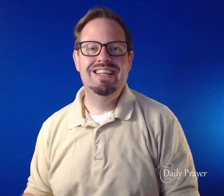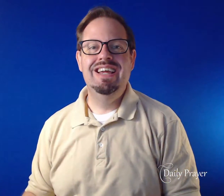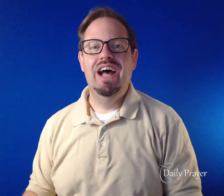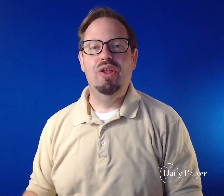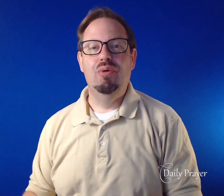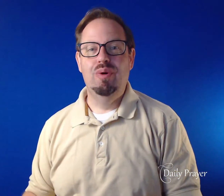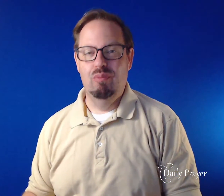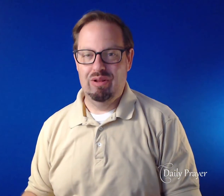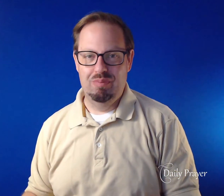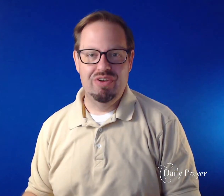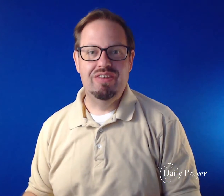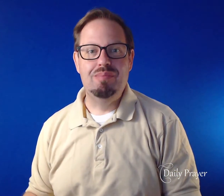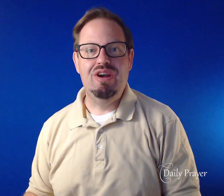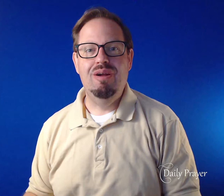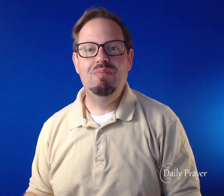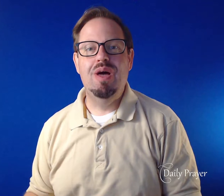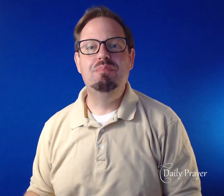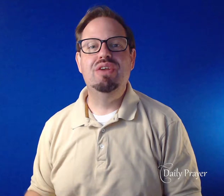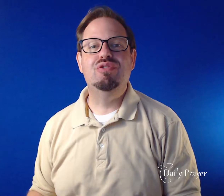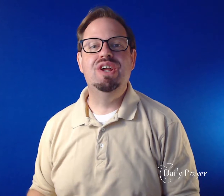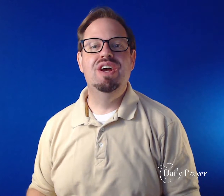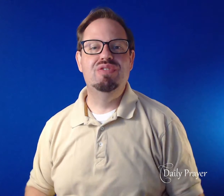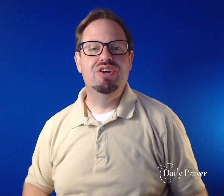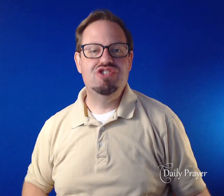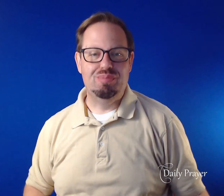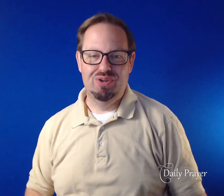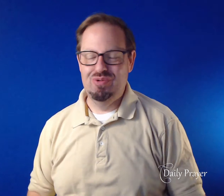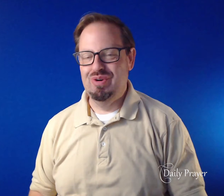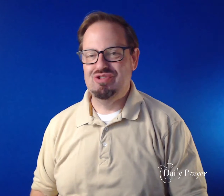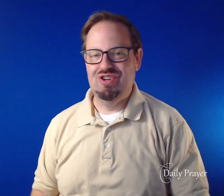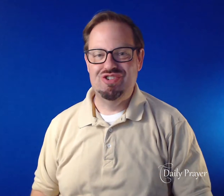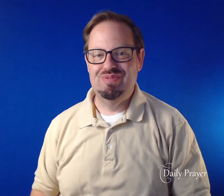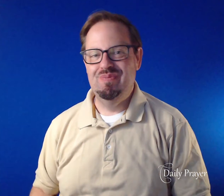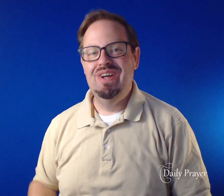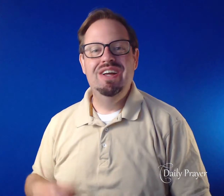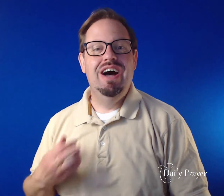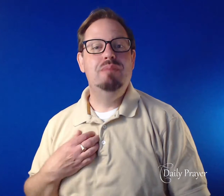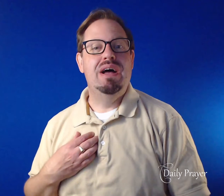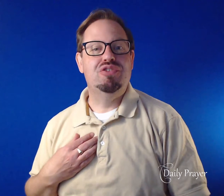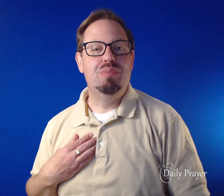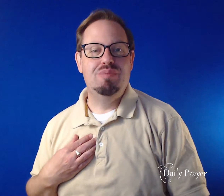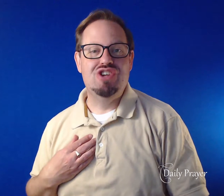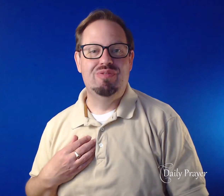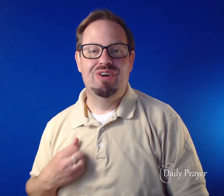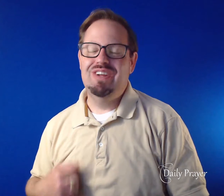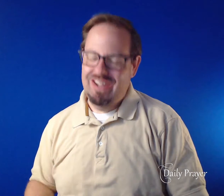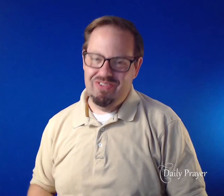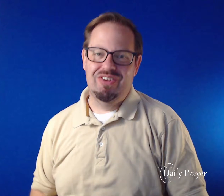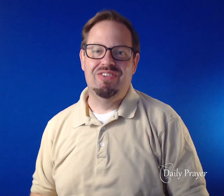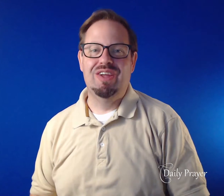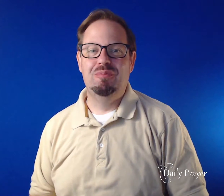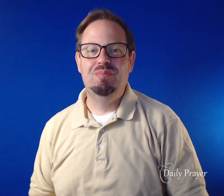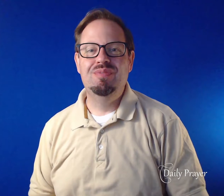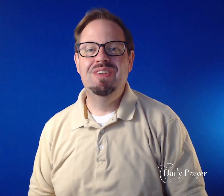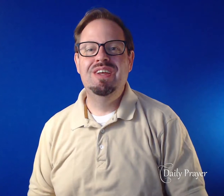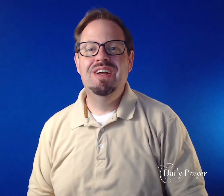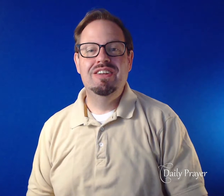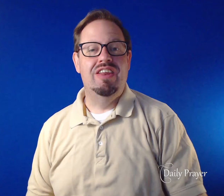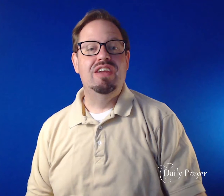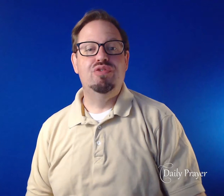Hello, welcome to Daily Prayer, a ministry of the Good Shepherd Lutheran Church. I'm Pastor Bob Schaefer. It's good to see you. Today is